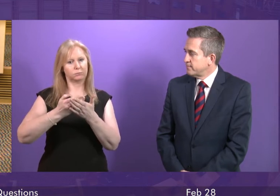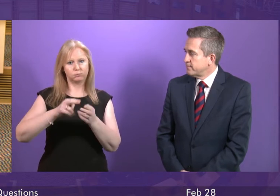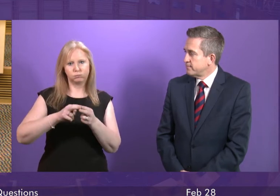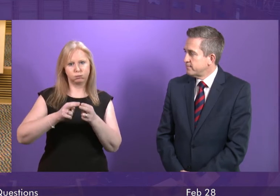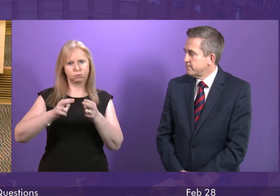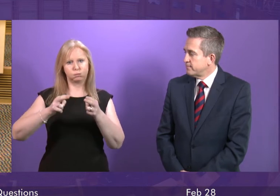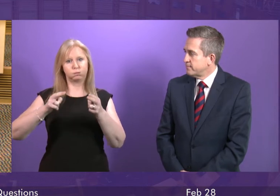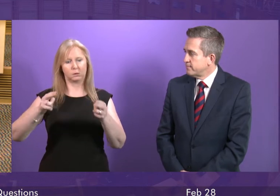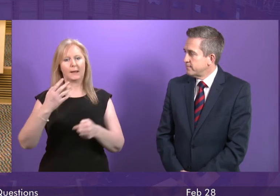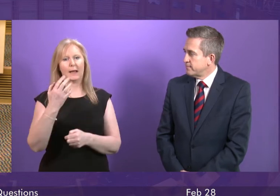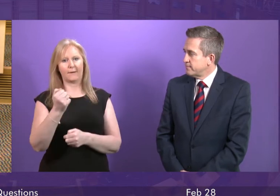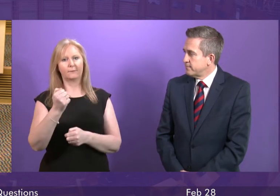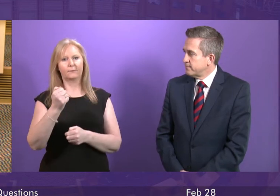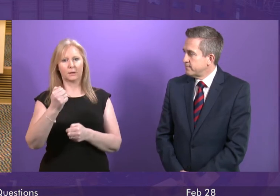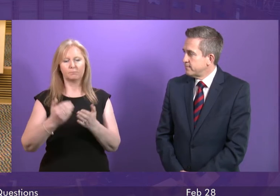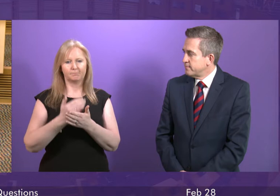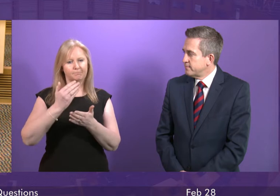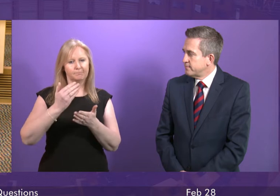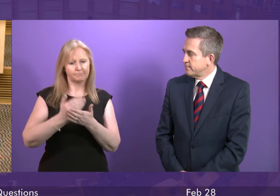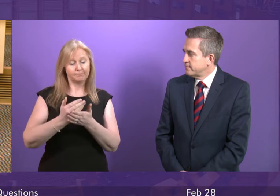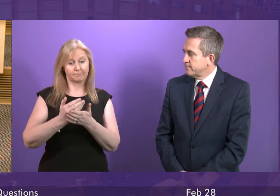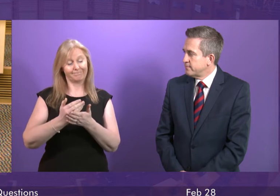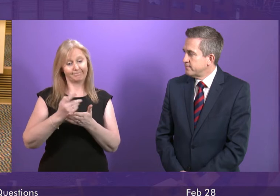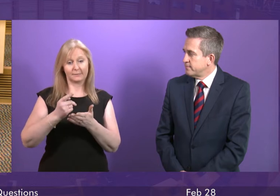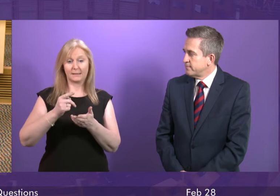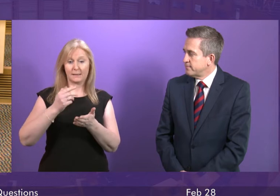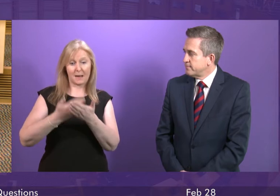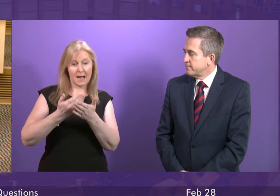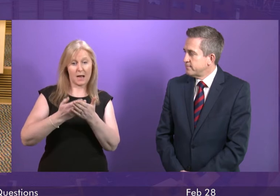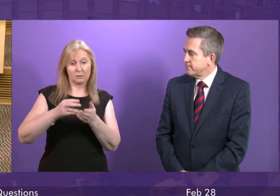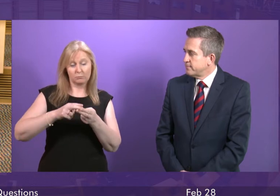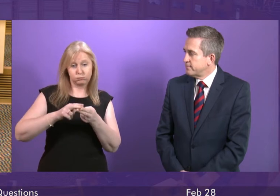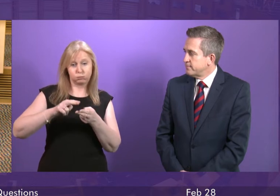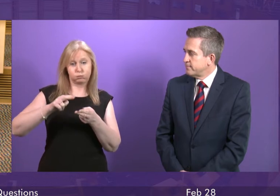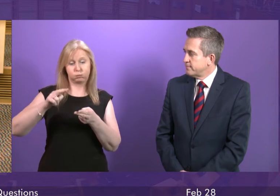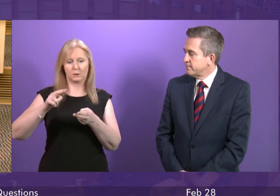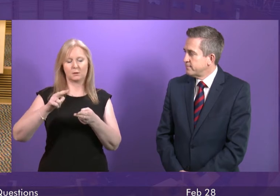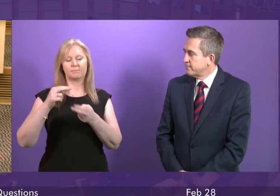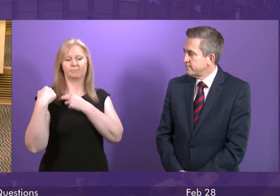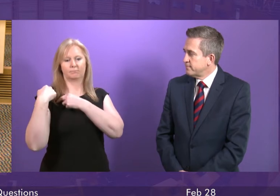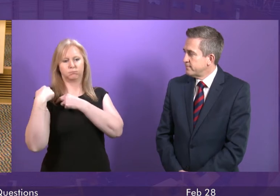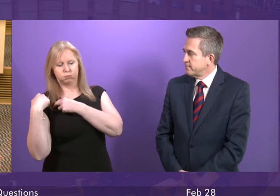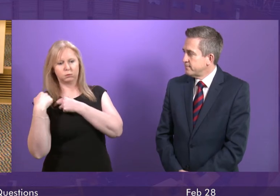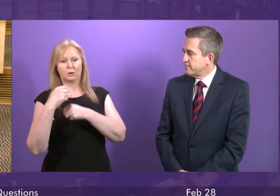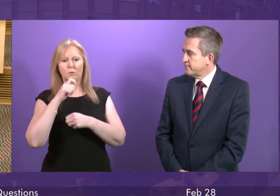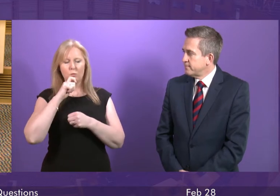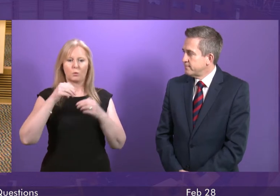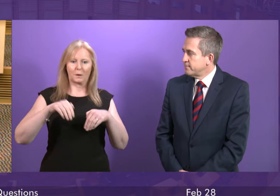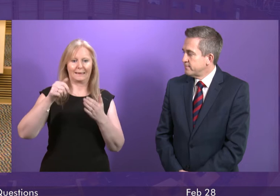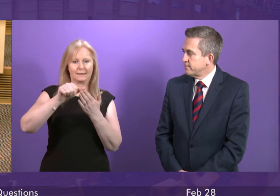rising demand is ensuring pressure on waiting times. That is exactly why we have